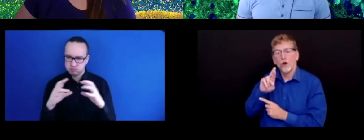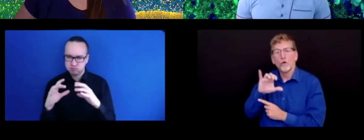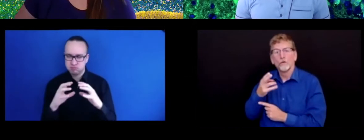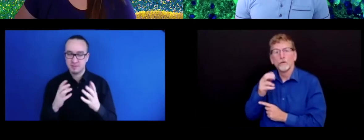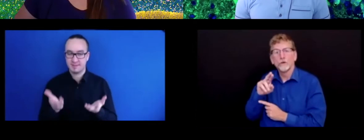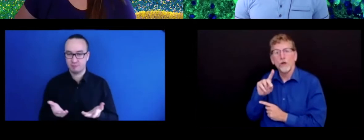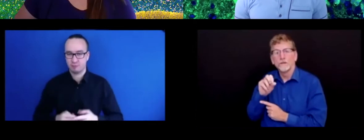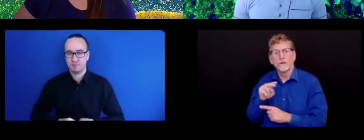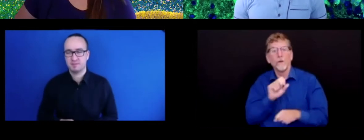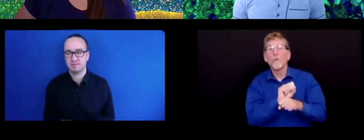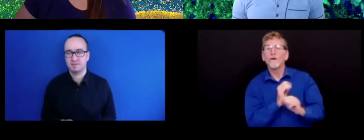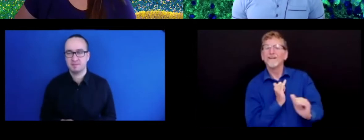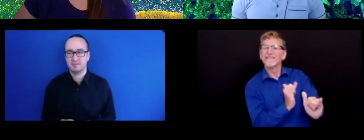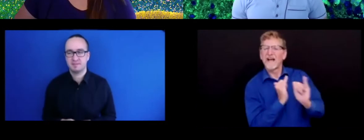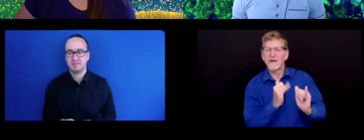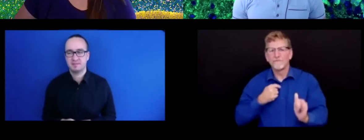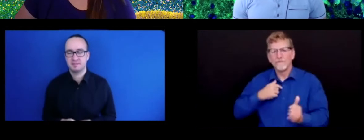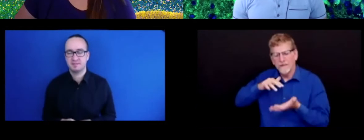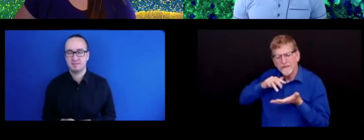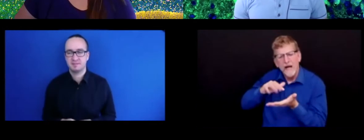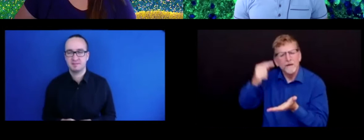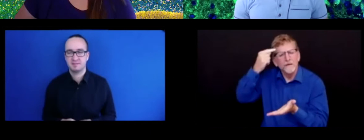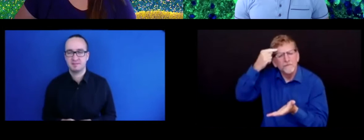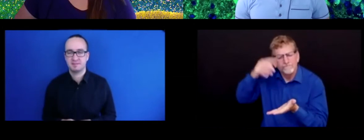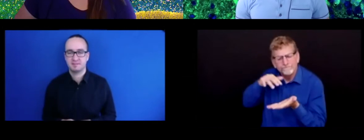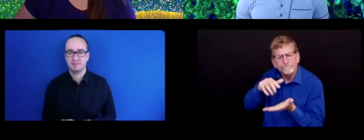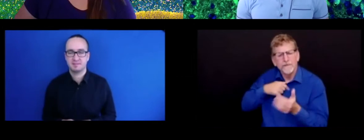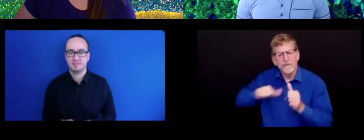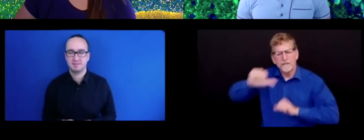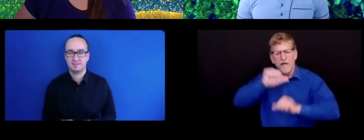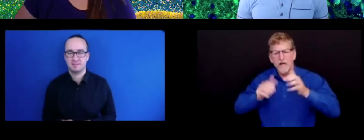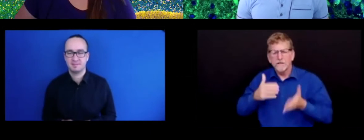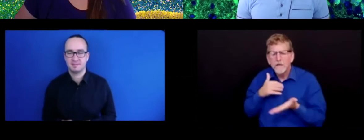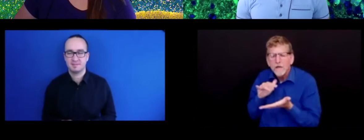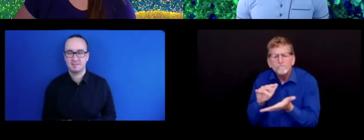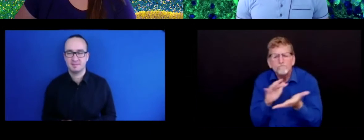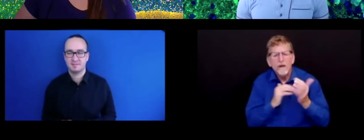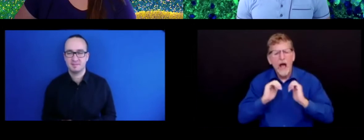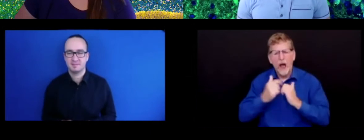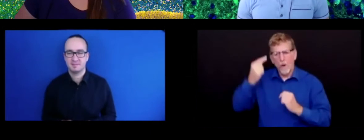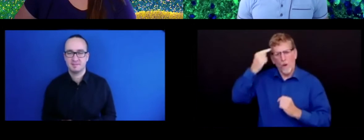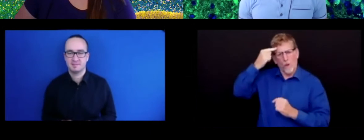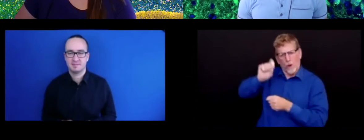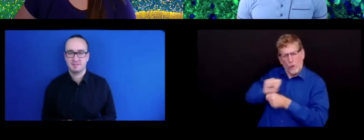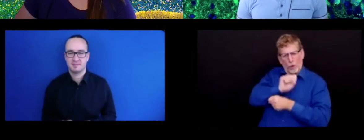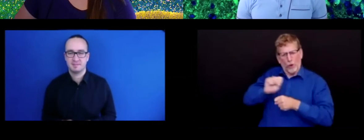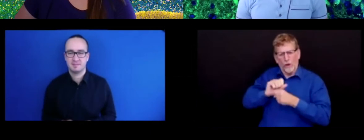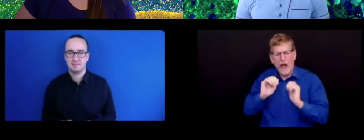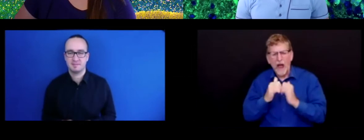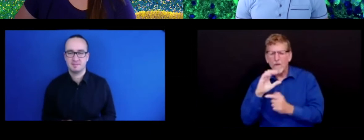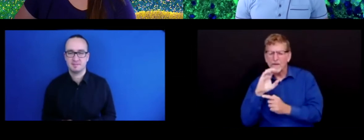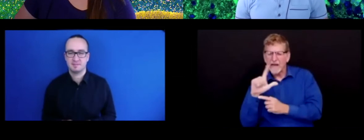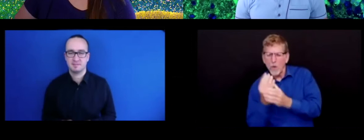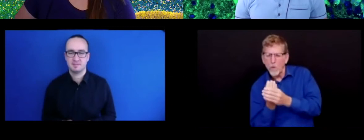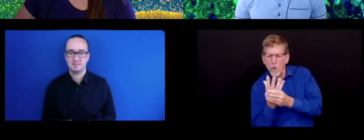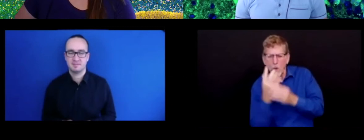Hi, I'm Dr. Ryan Richardson, and I also work at the National Institute of Neurological Disorders and Stroke, where I'm also a neuroscientist, which again means that